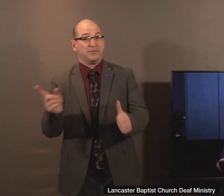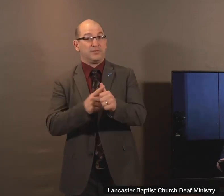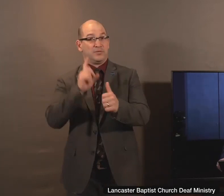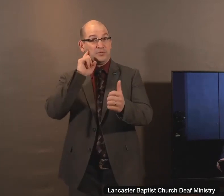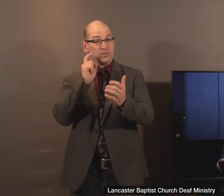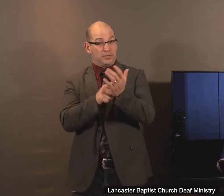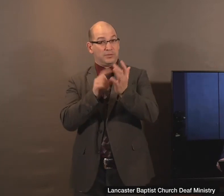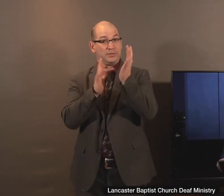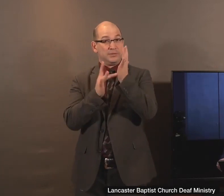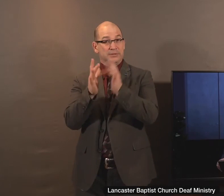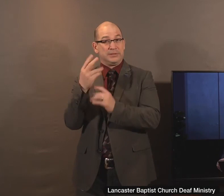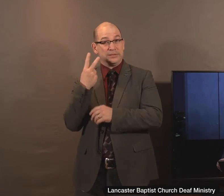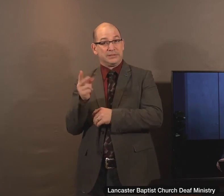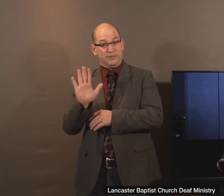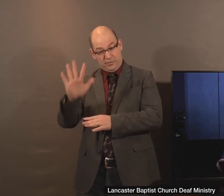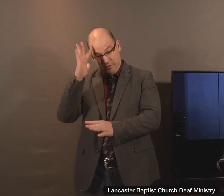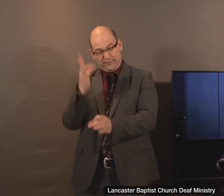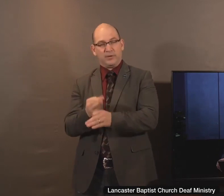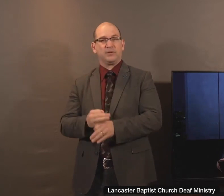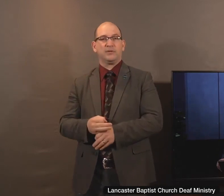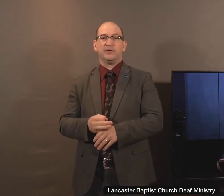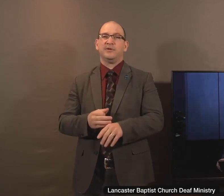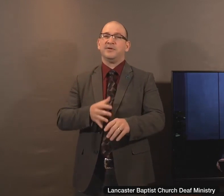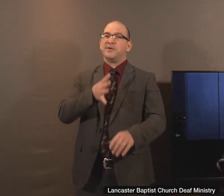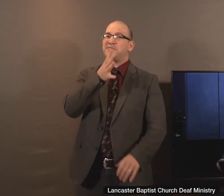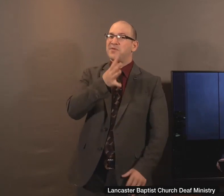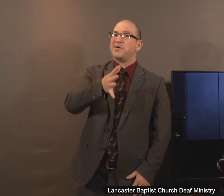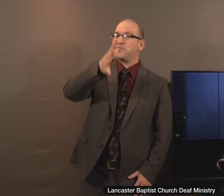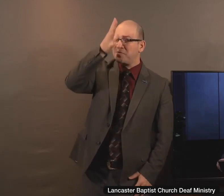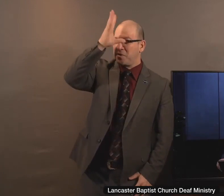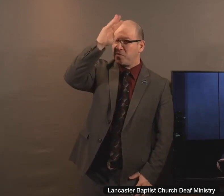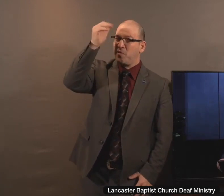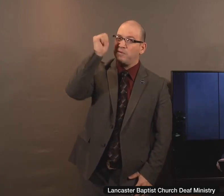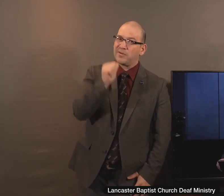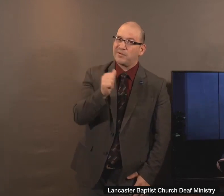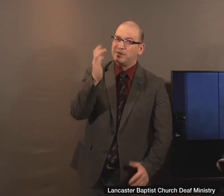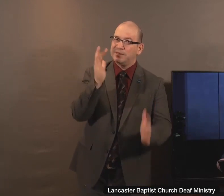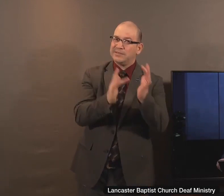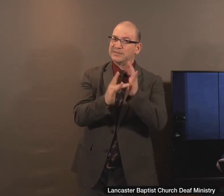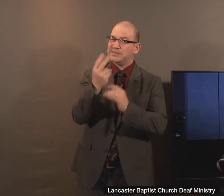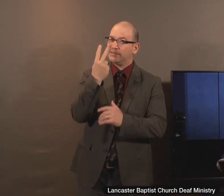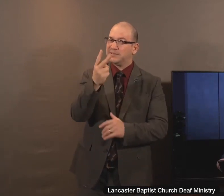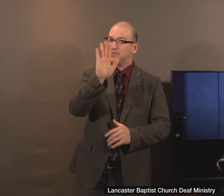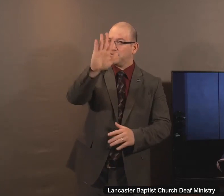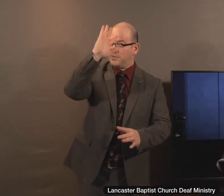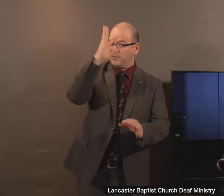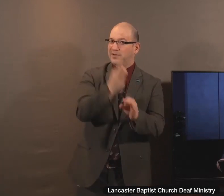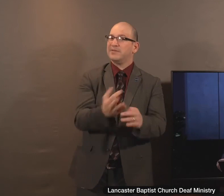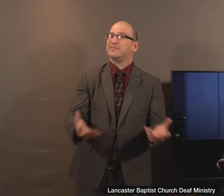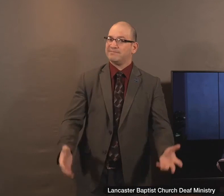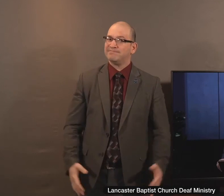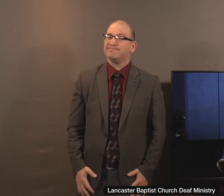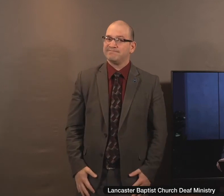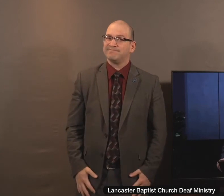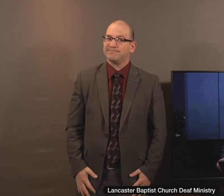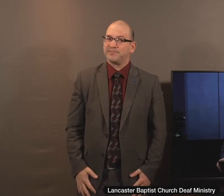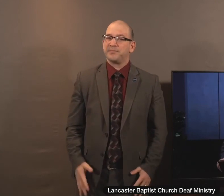faith. Moms and dads, boys and girls, Jesus sees your faith too. And the Bible says in verse